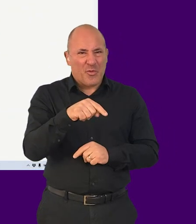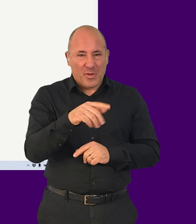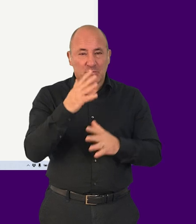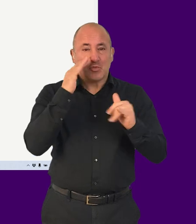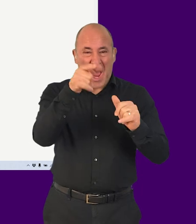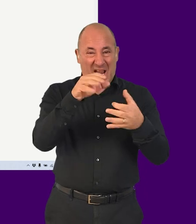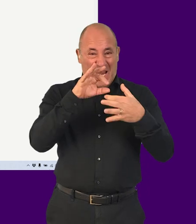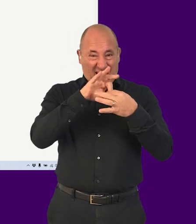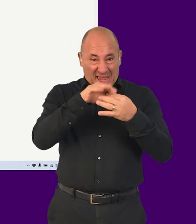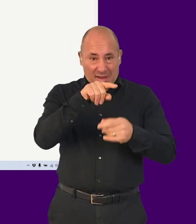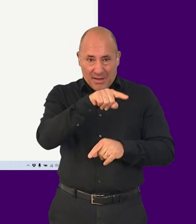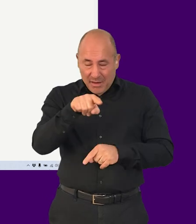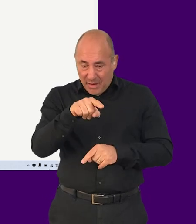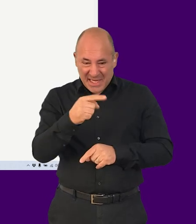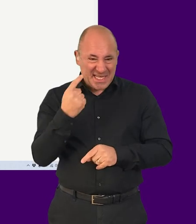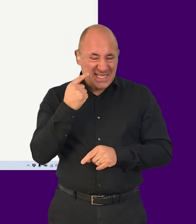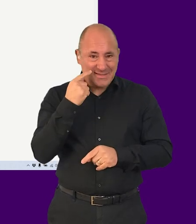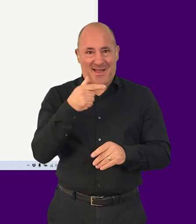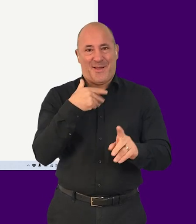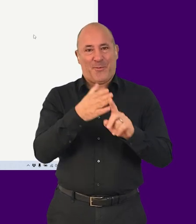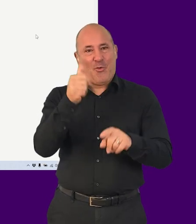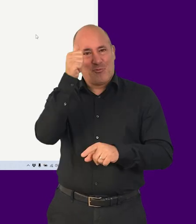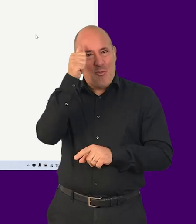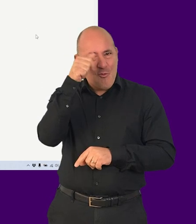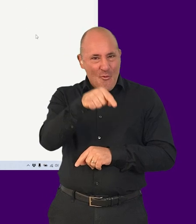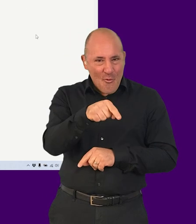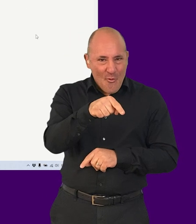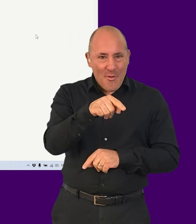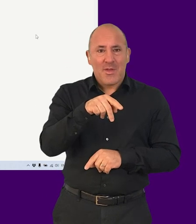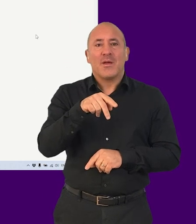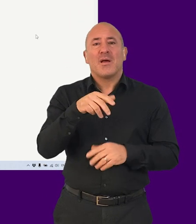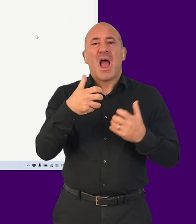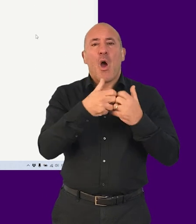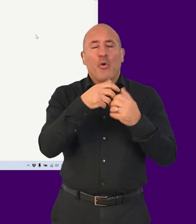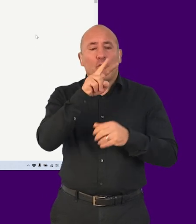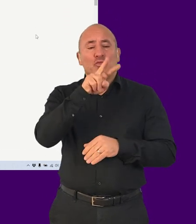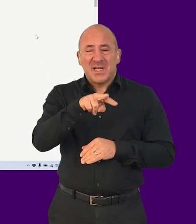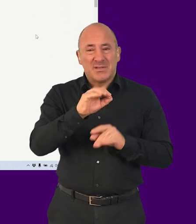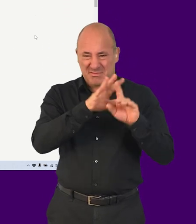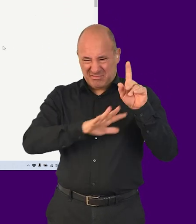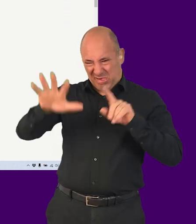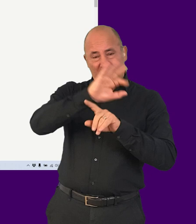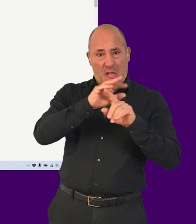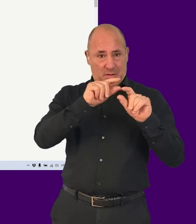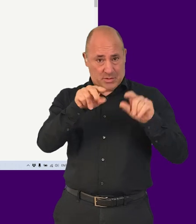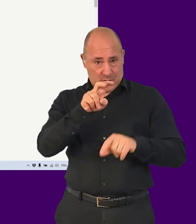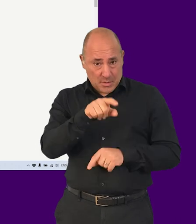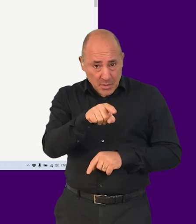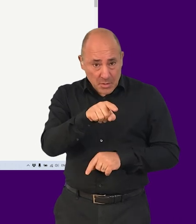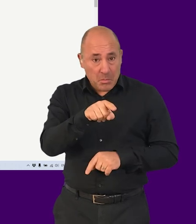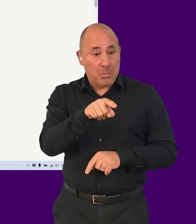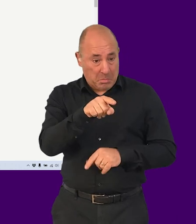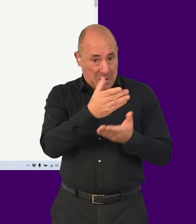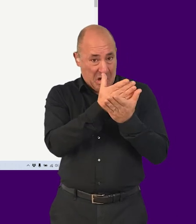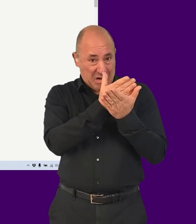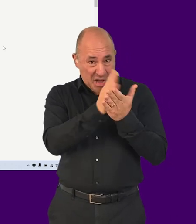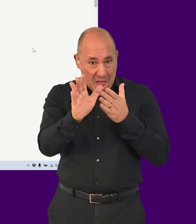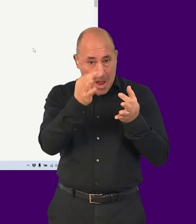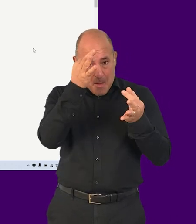website are easy to understand for all. Read them without the surrounding text and check that they clearly and accurately describe the content they link